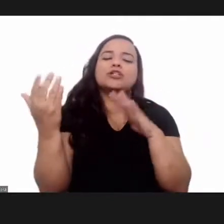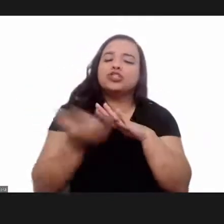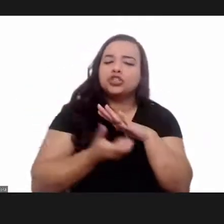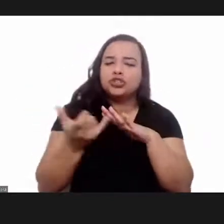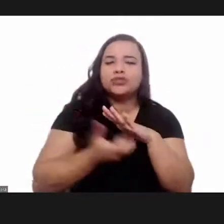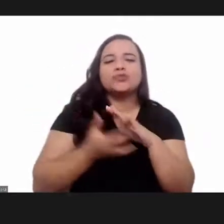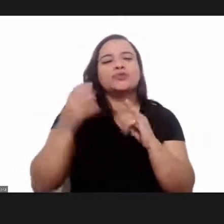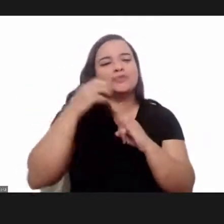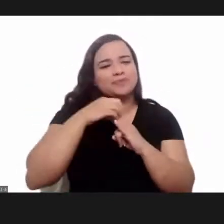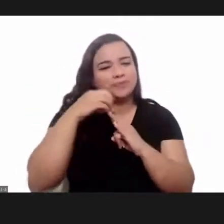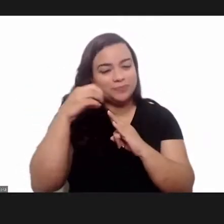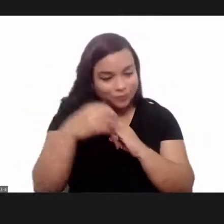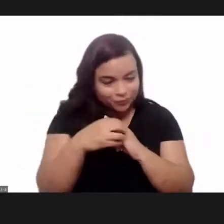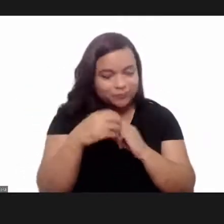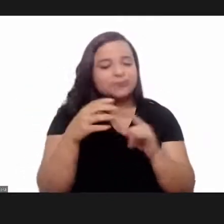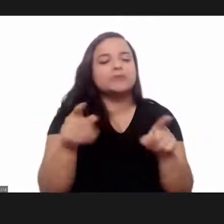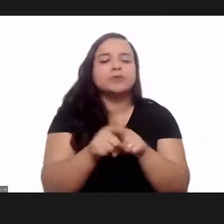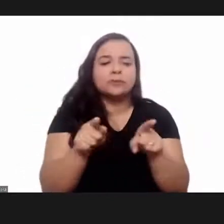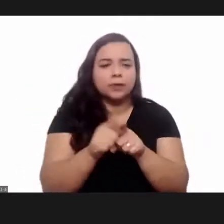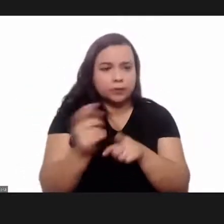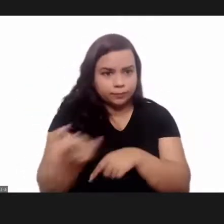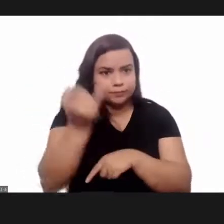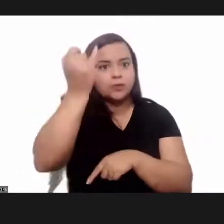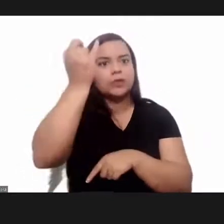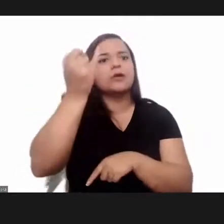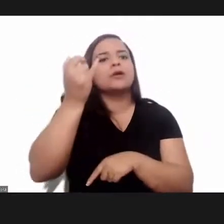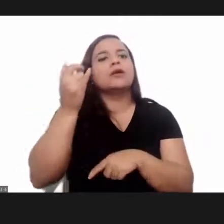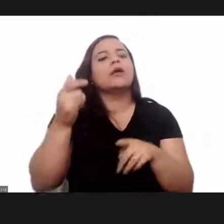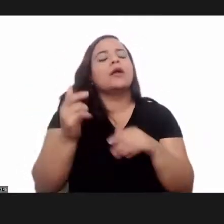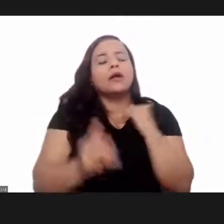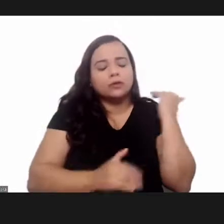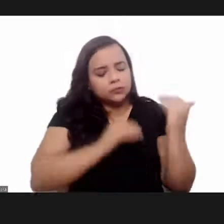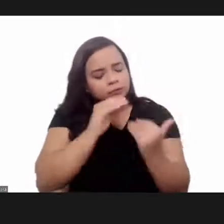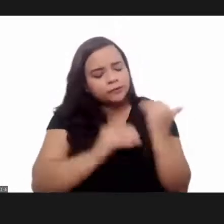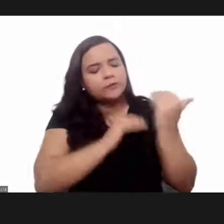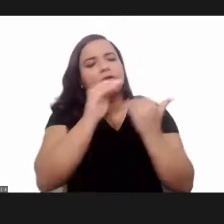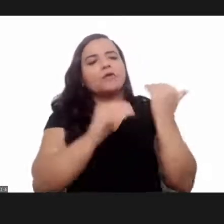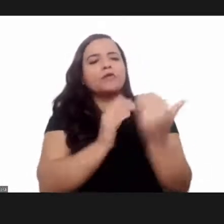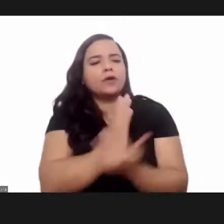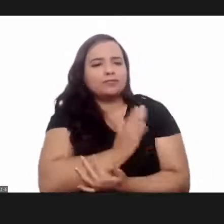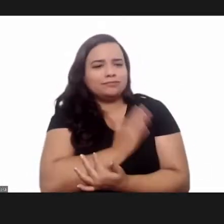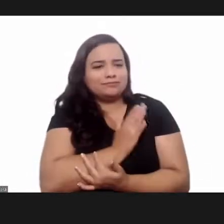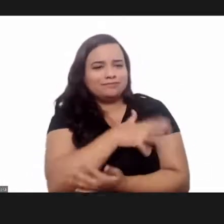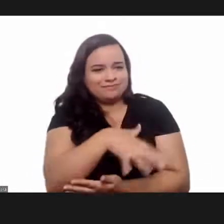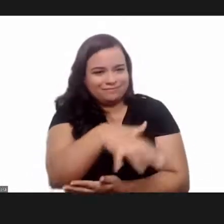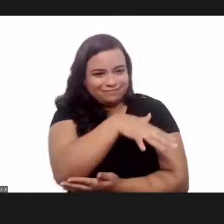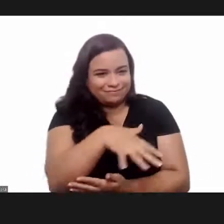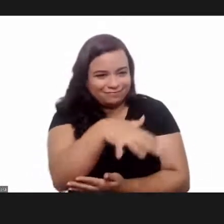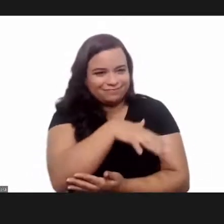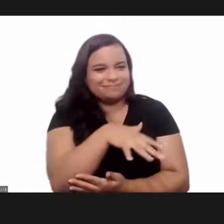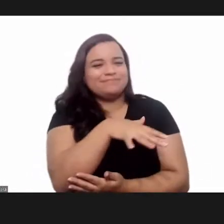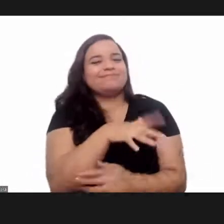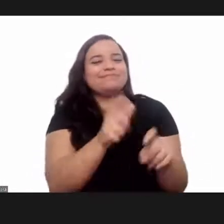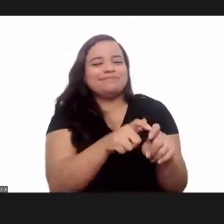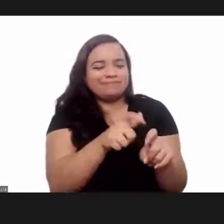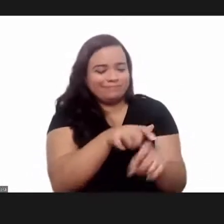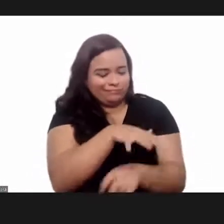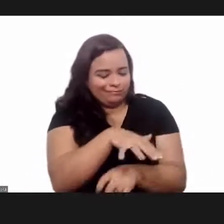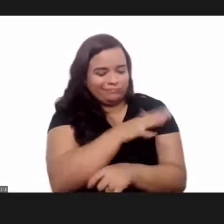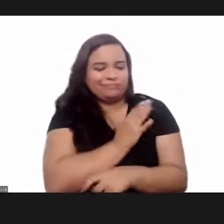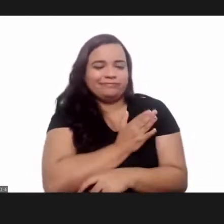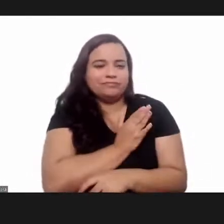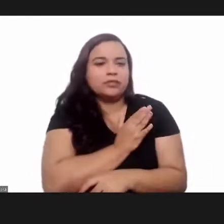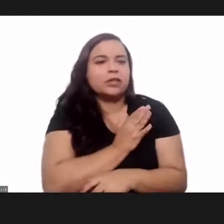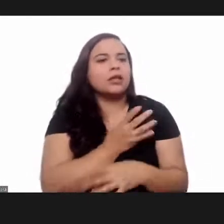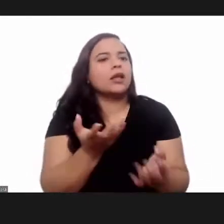isaldo cruz institute it was extremely important for the development of cardiology and you know